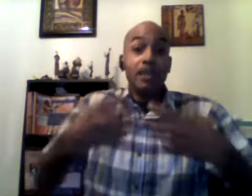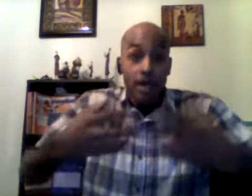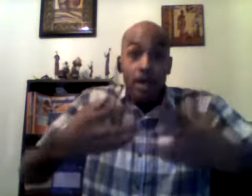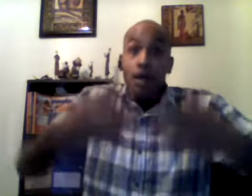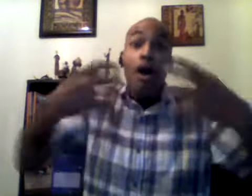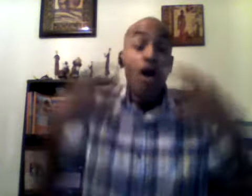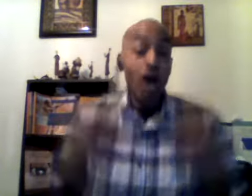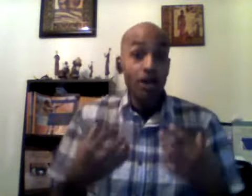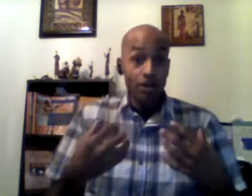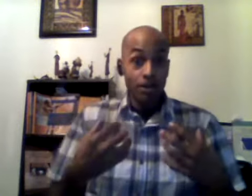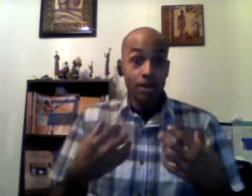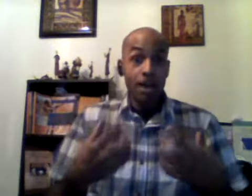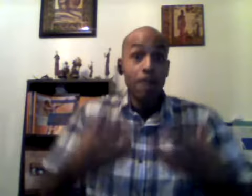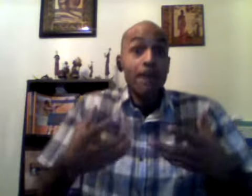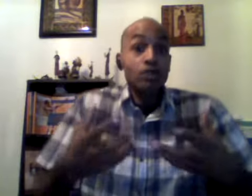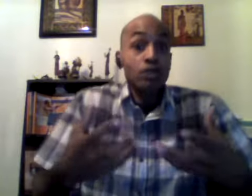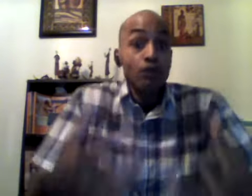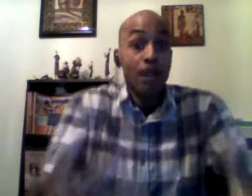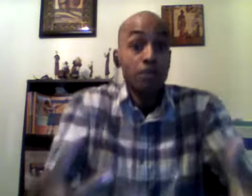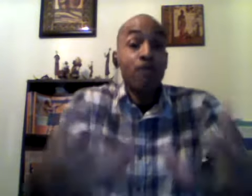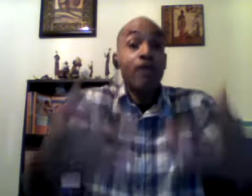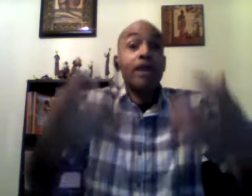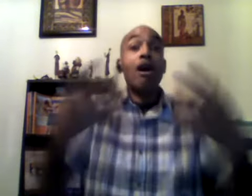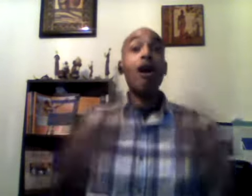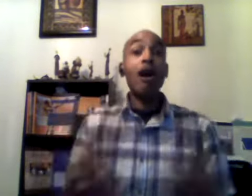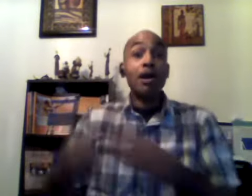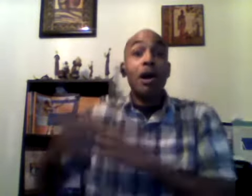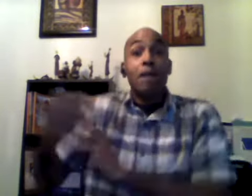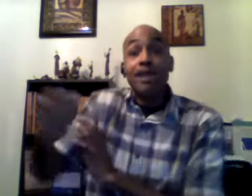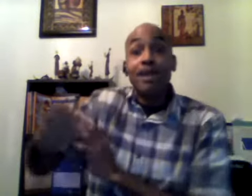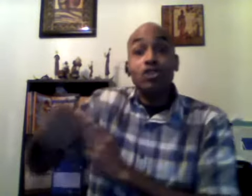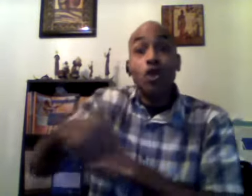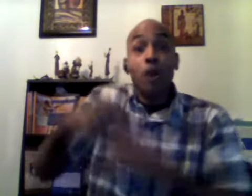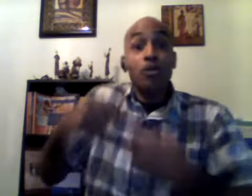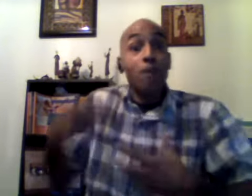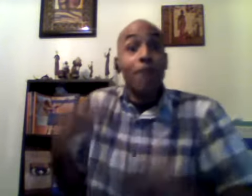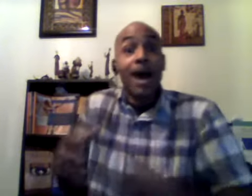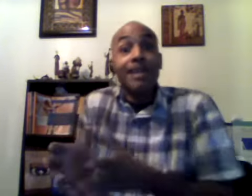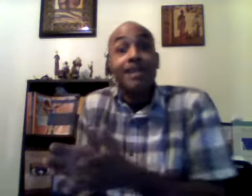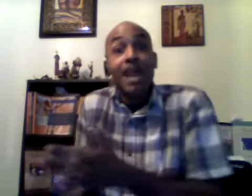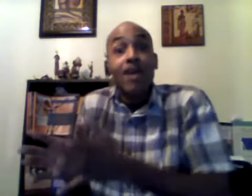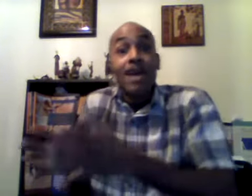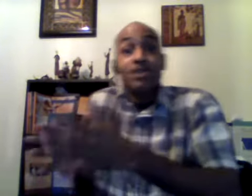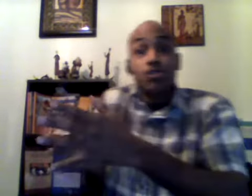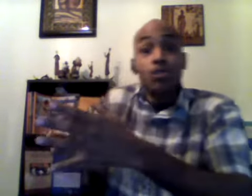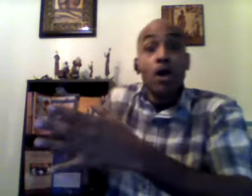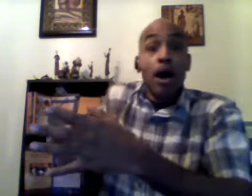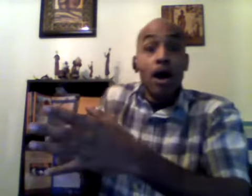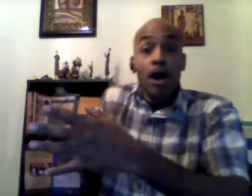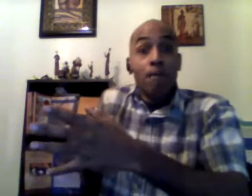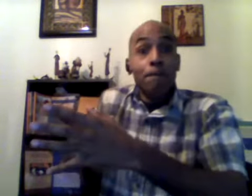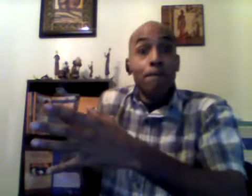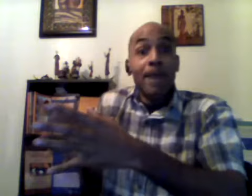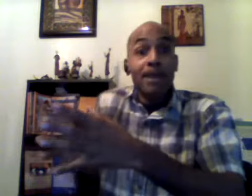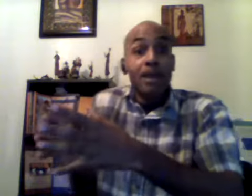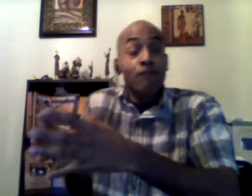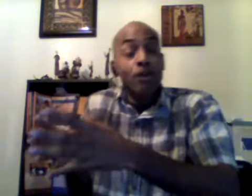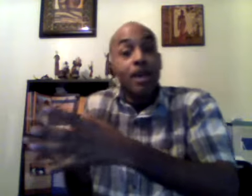harder it makes you respirate harder because your your body now has to um make up for that